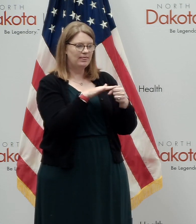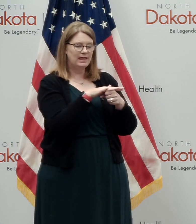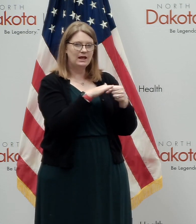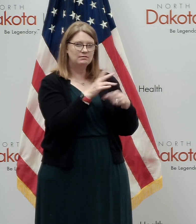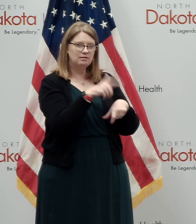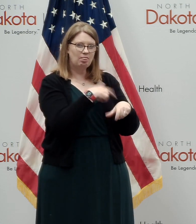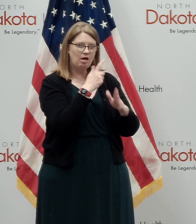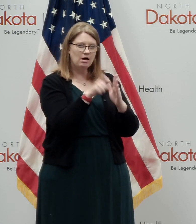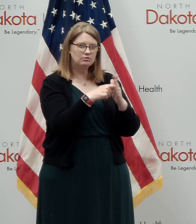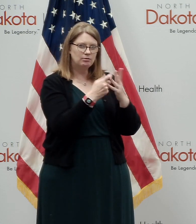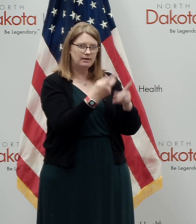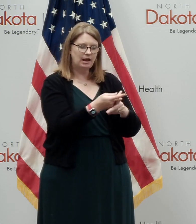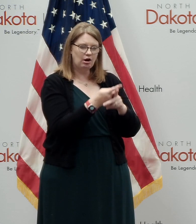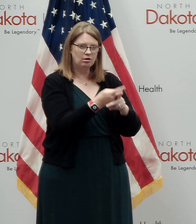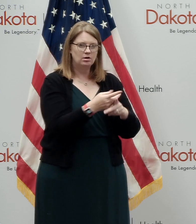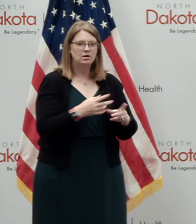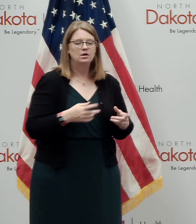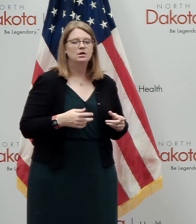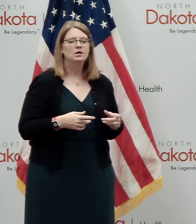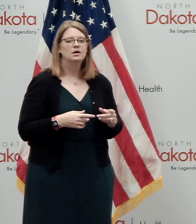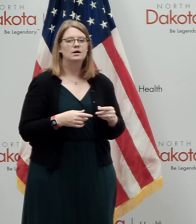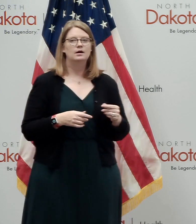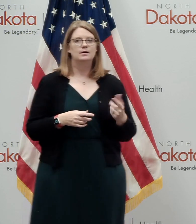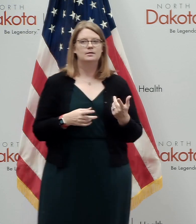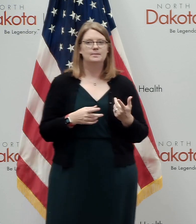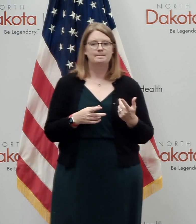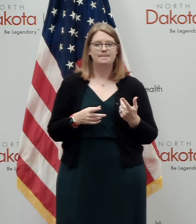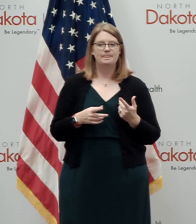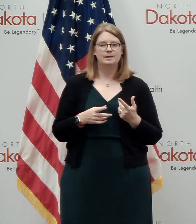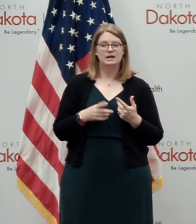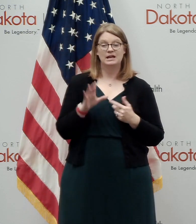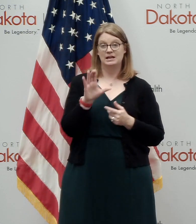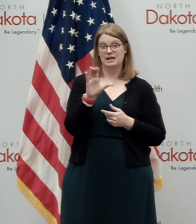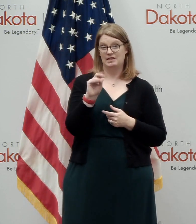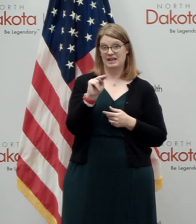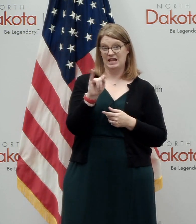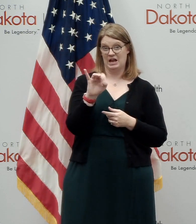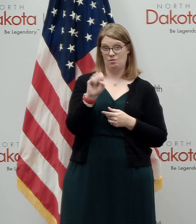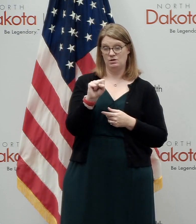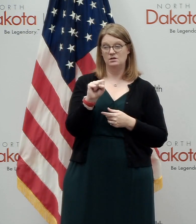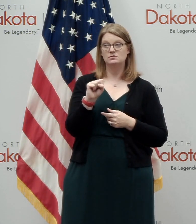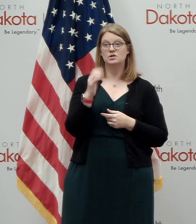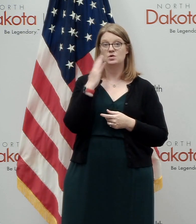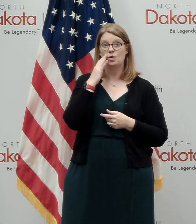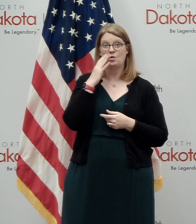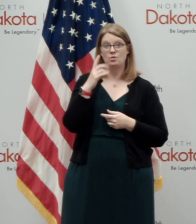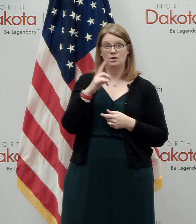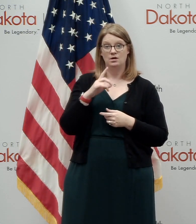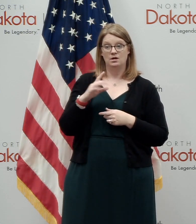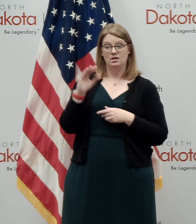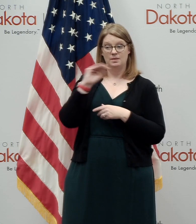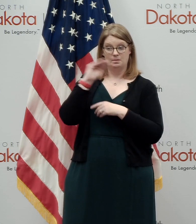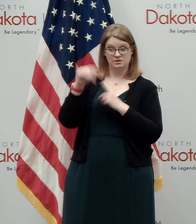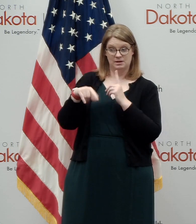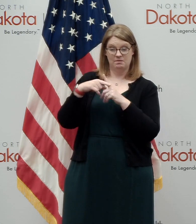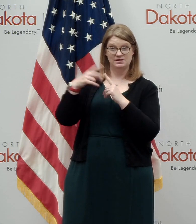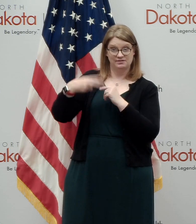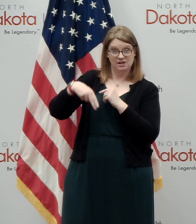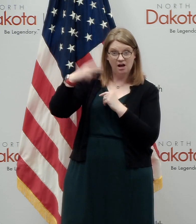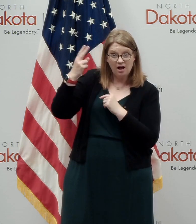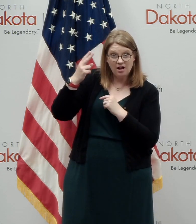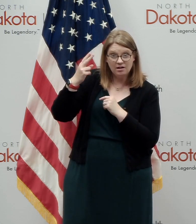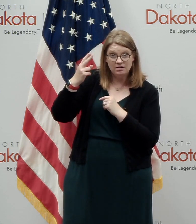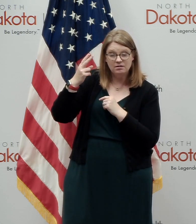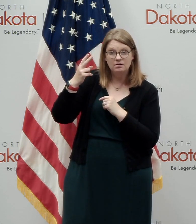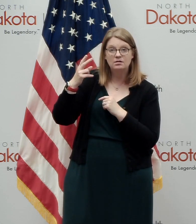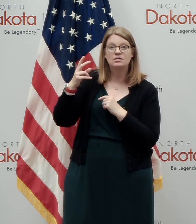-term care facilities and where we've seen places in the counties where we've seen higher percent positive rates and higher case rates. That's where